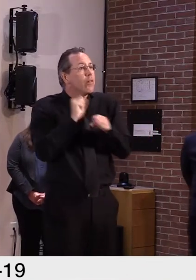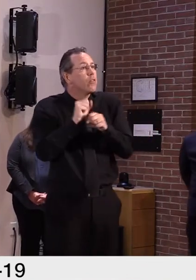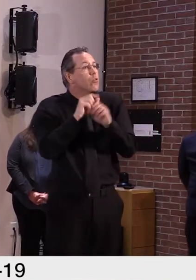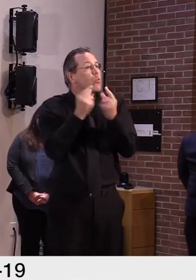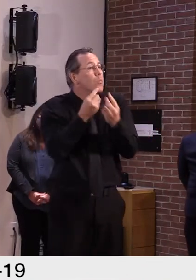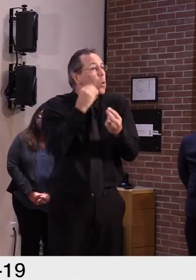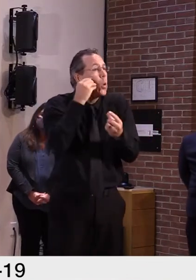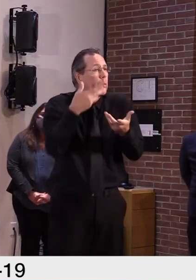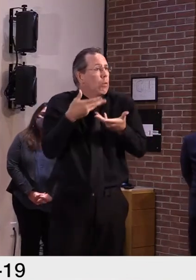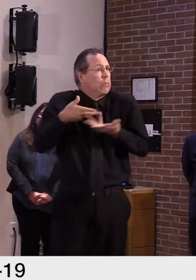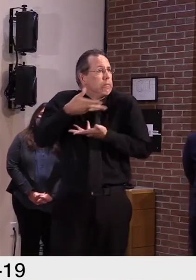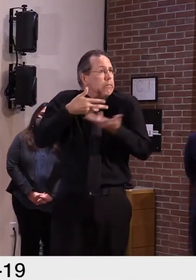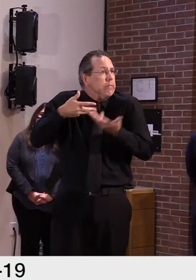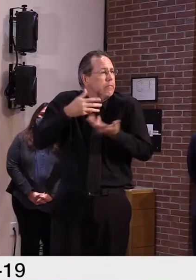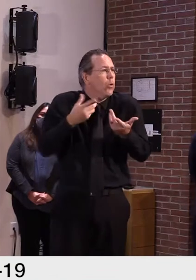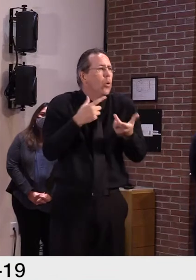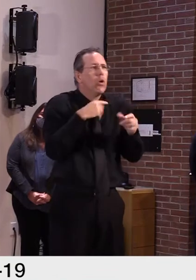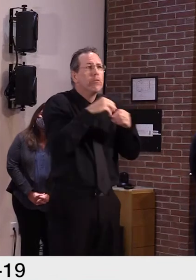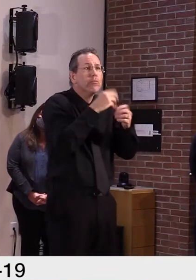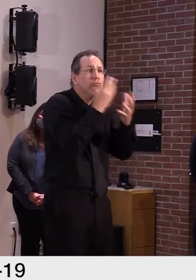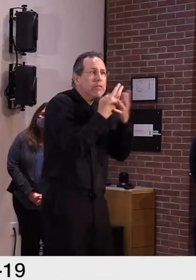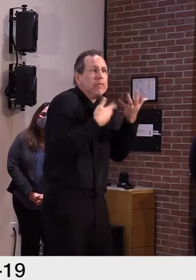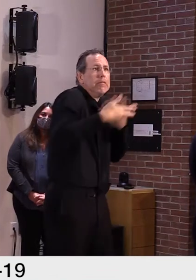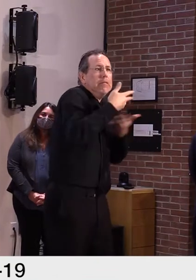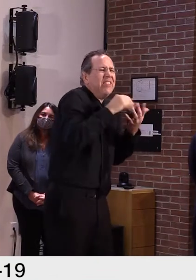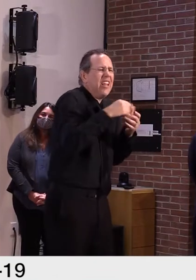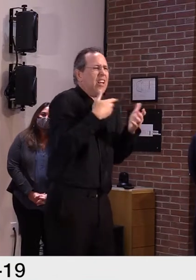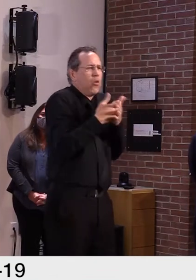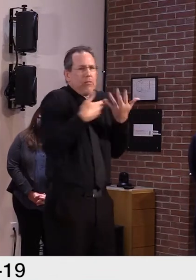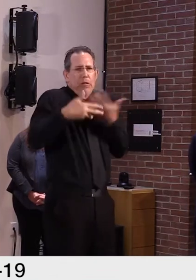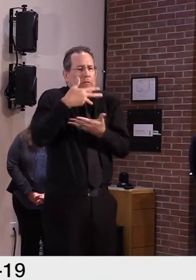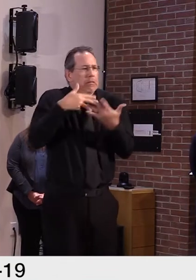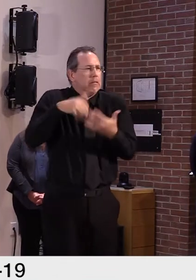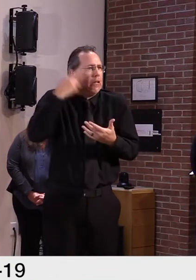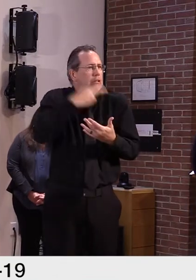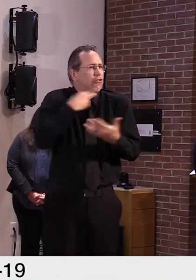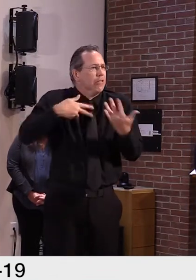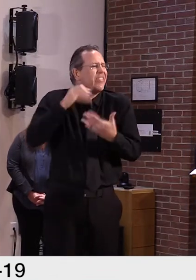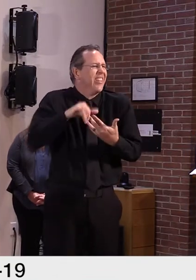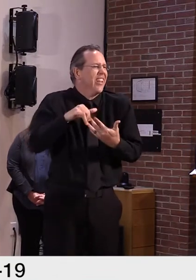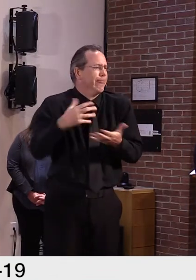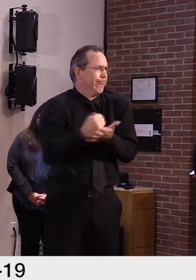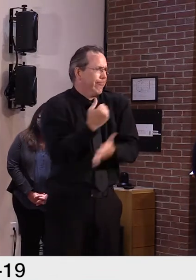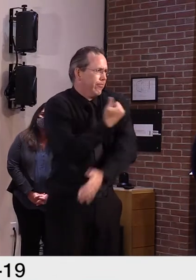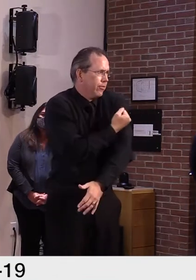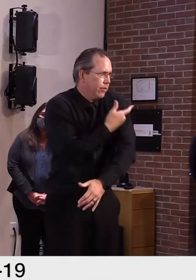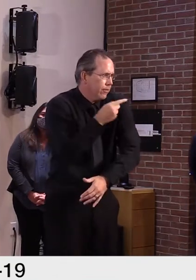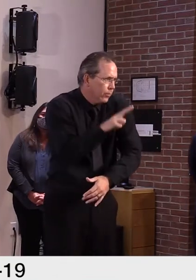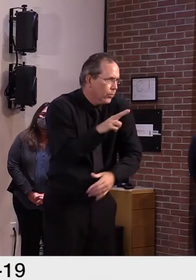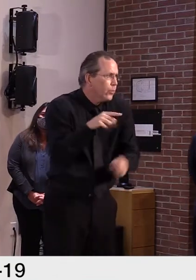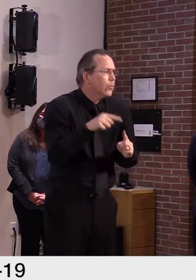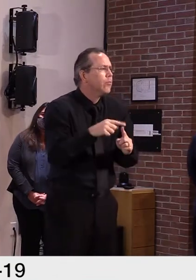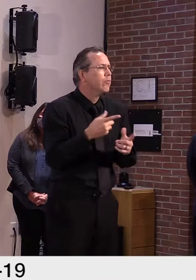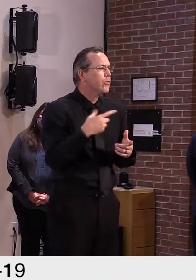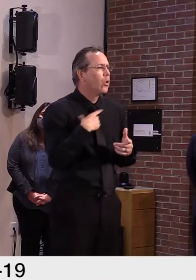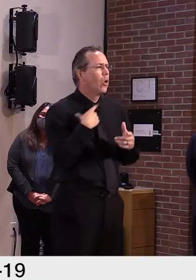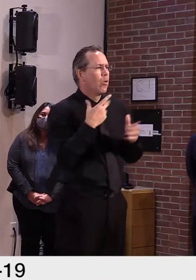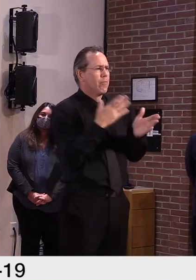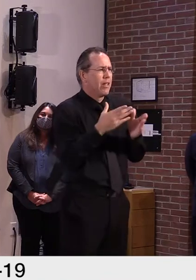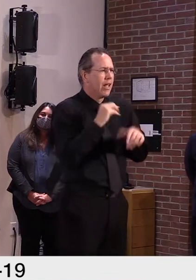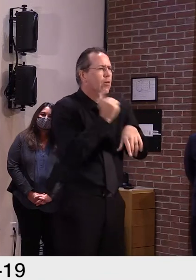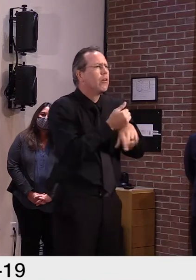totally independent. We plan on actually having clinics in some of those assisted living